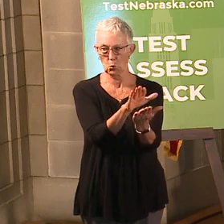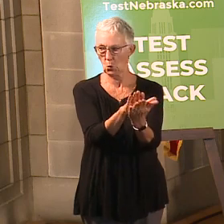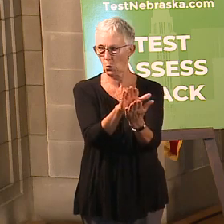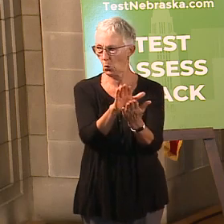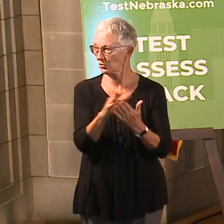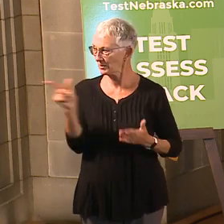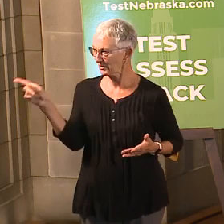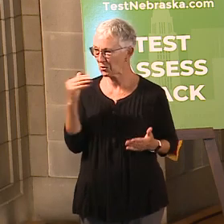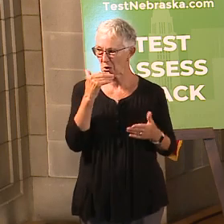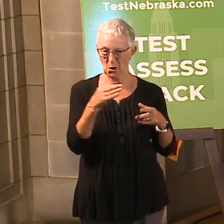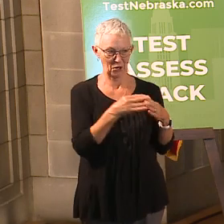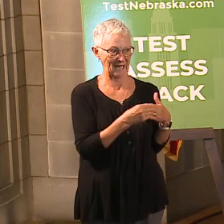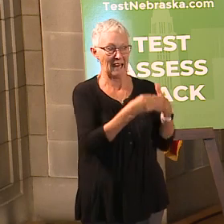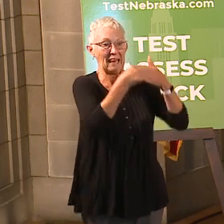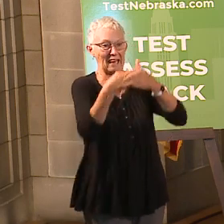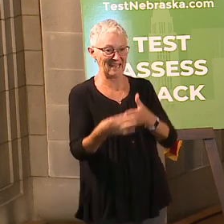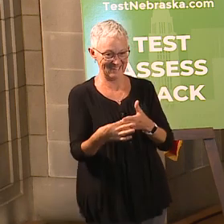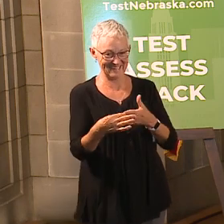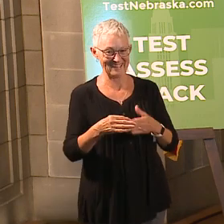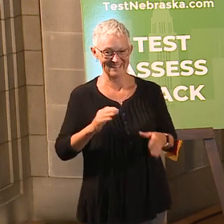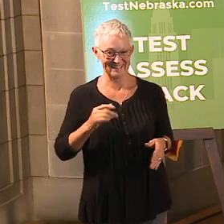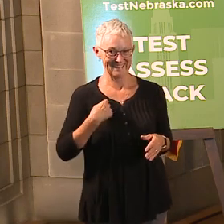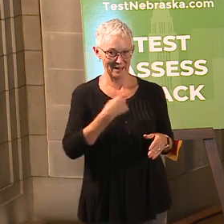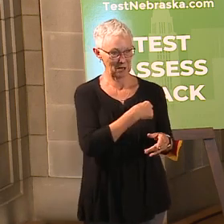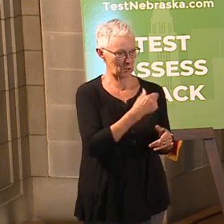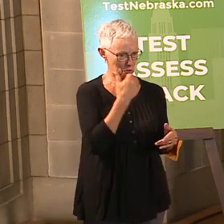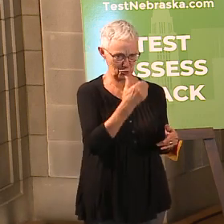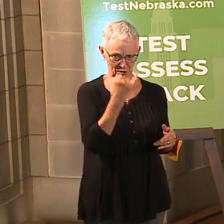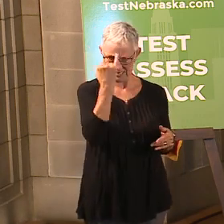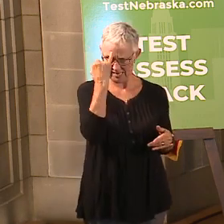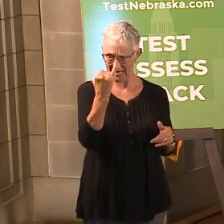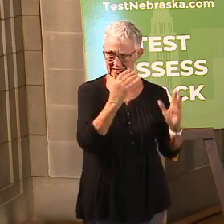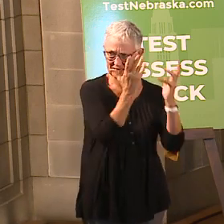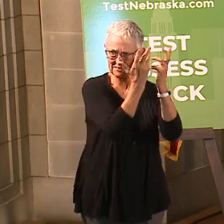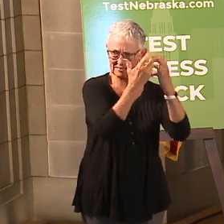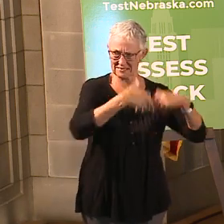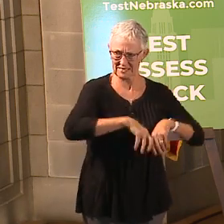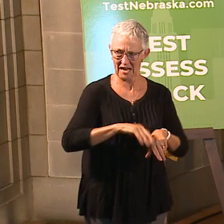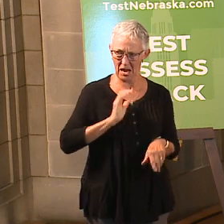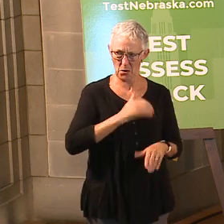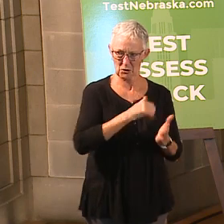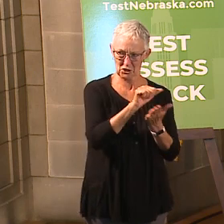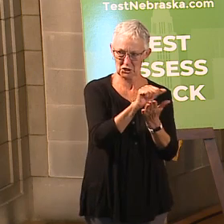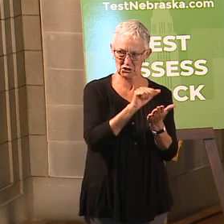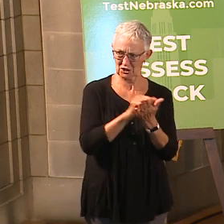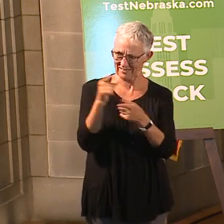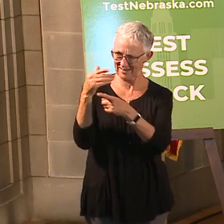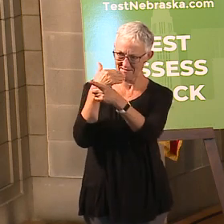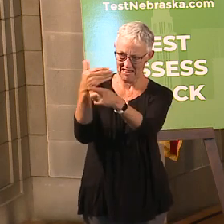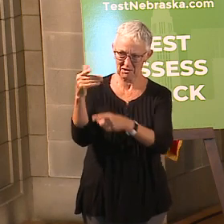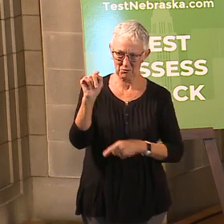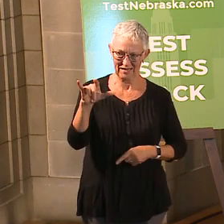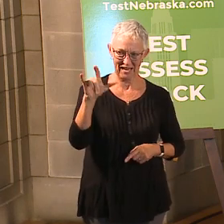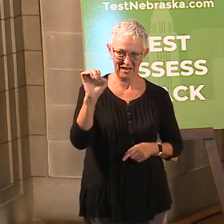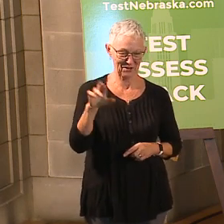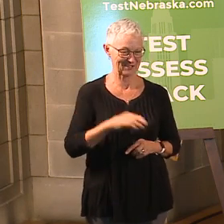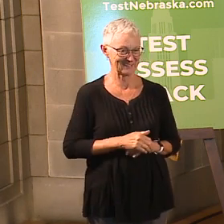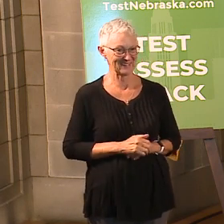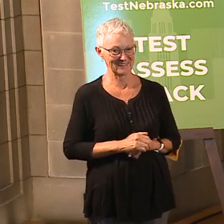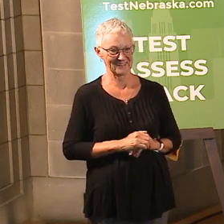-in, right? Somebody's thinking and planning and putting this all together. Good job, Taylor. I don't know where you went, but you did a good job pulling this all together. All right, so next,